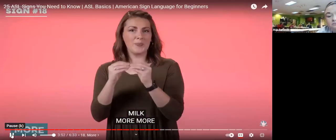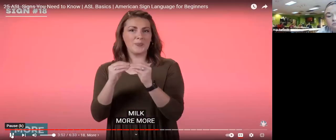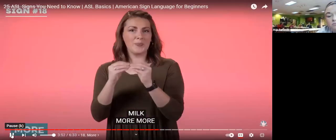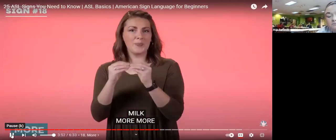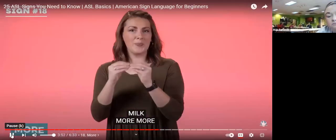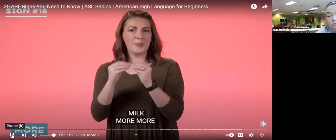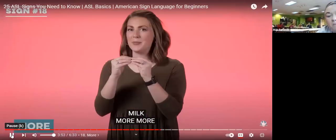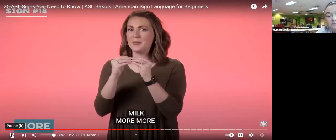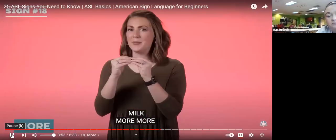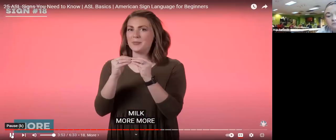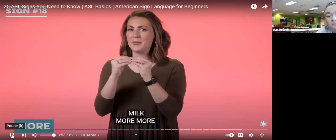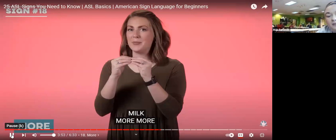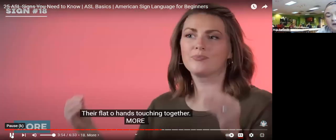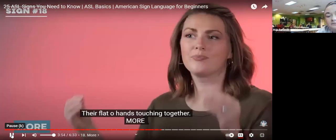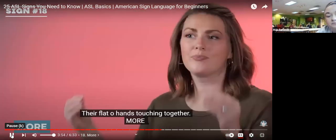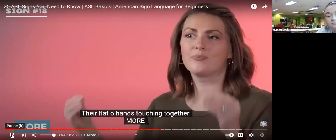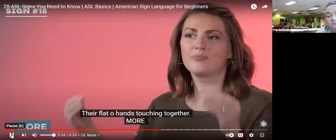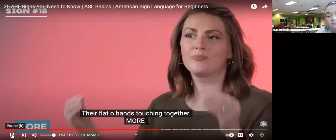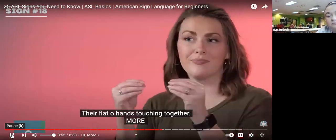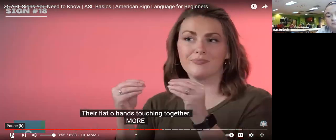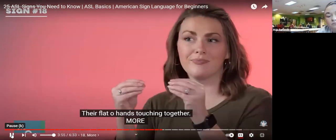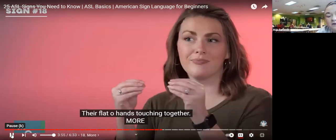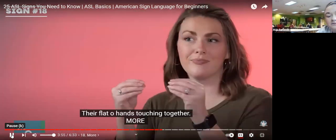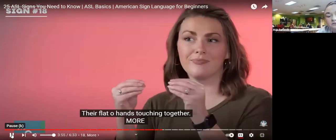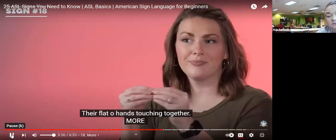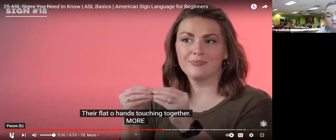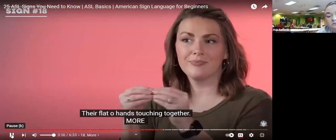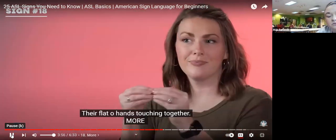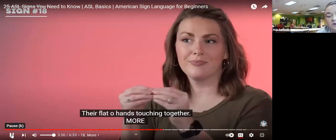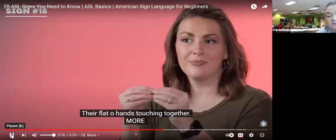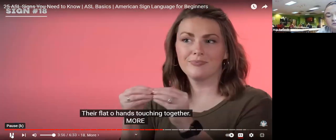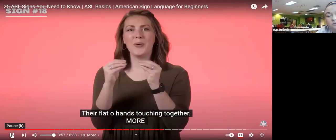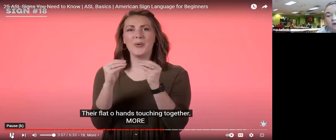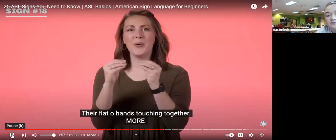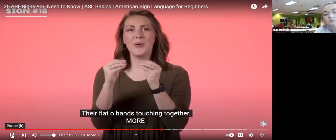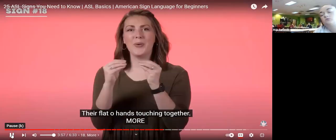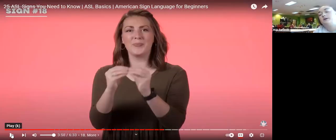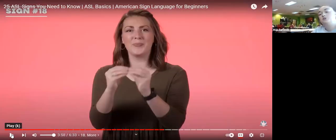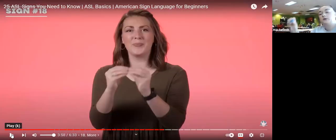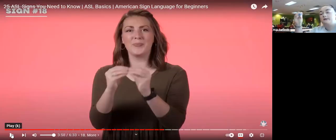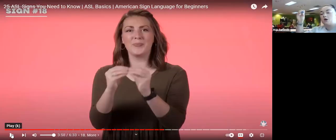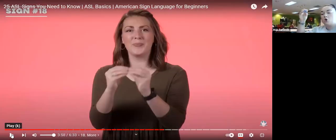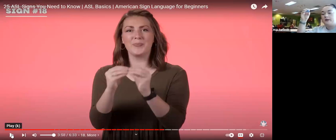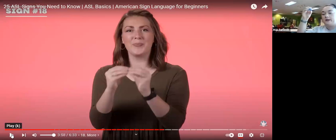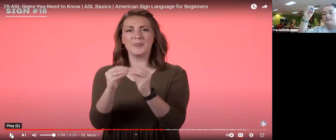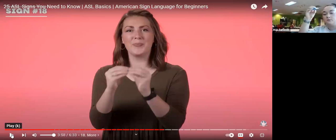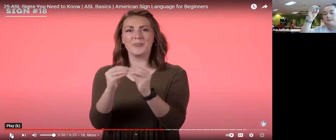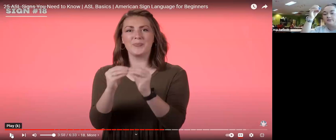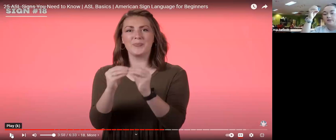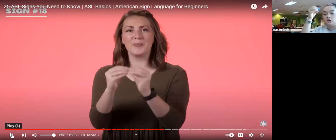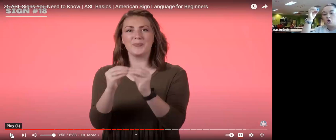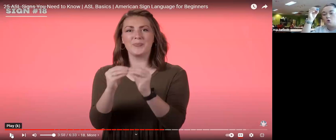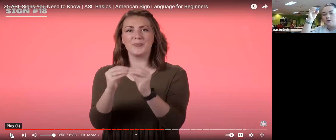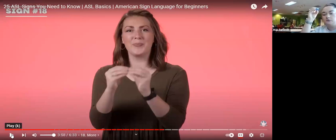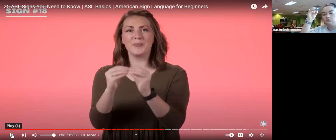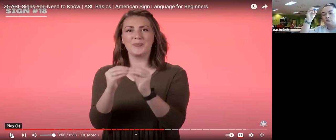more more more they're flat o hands touching together more okay so we're going to make o hands like we're